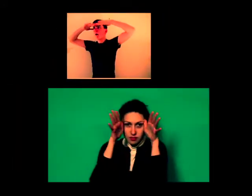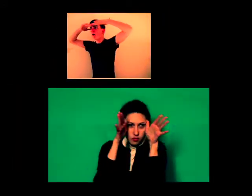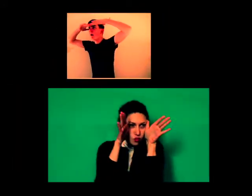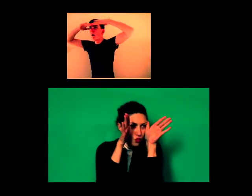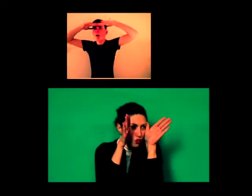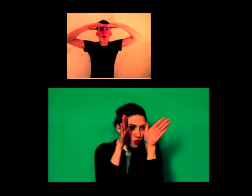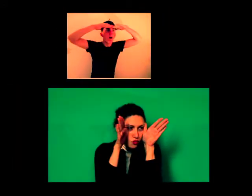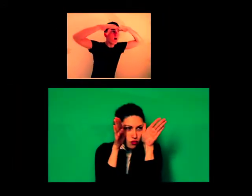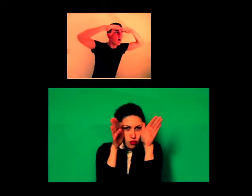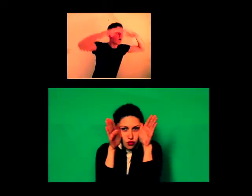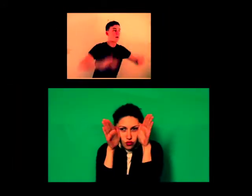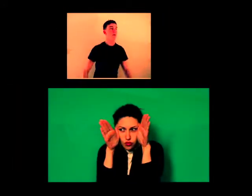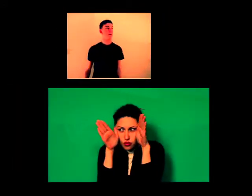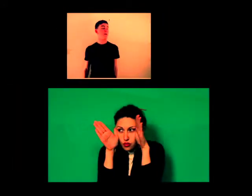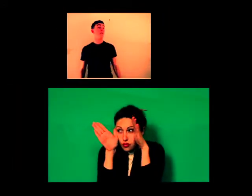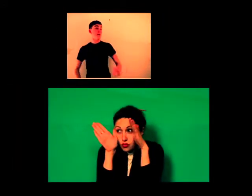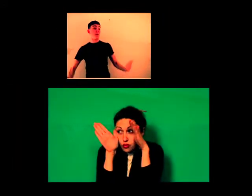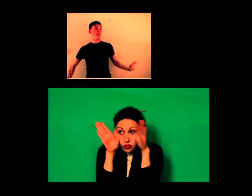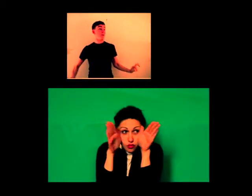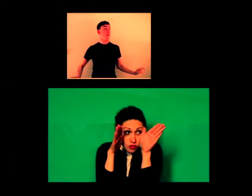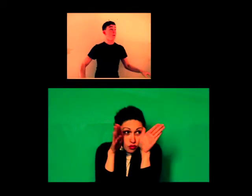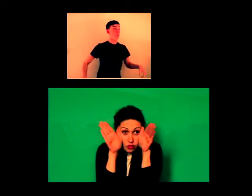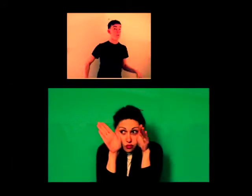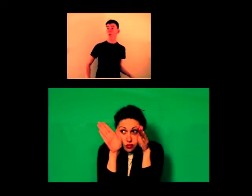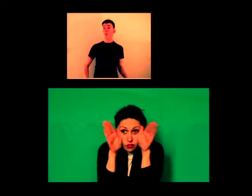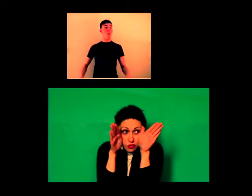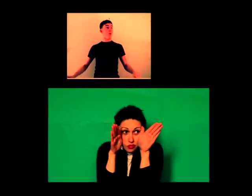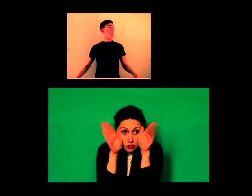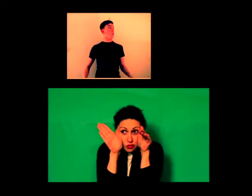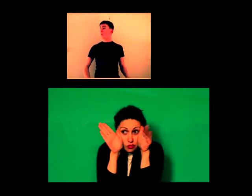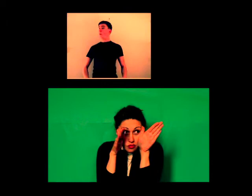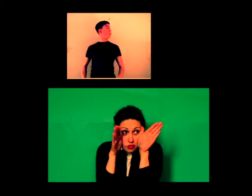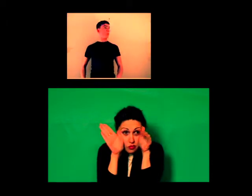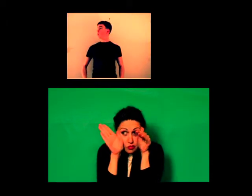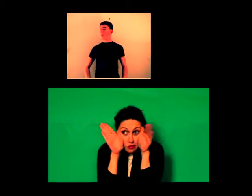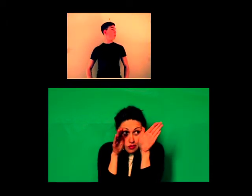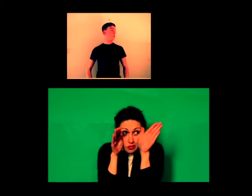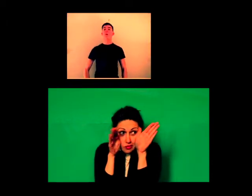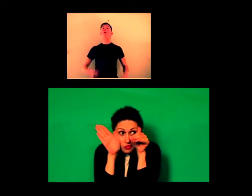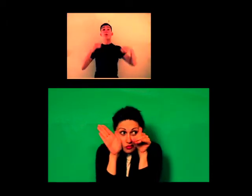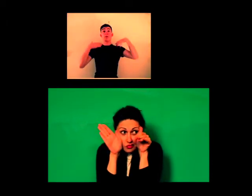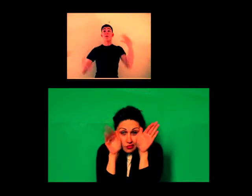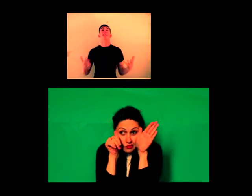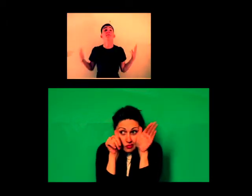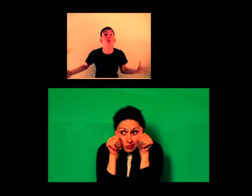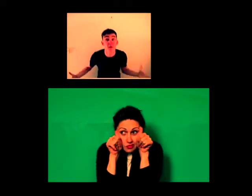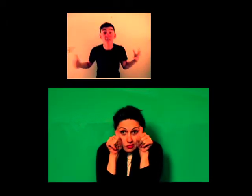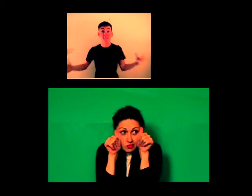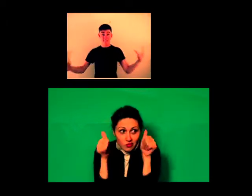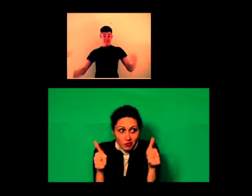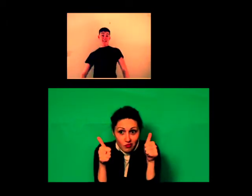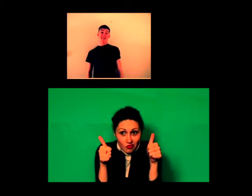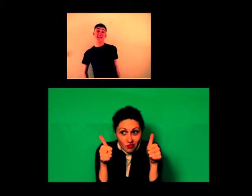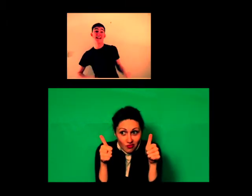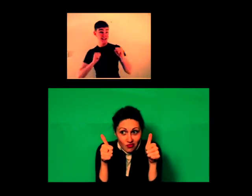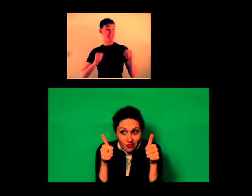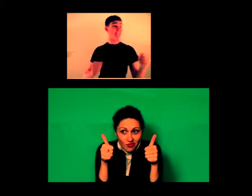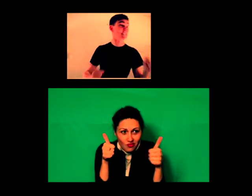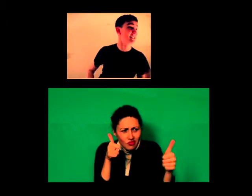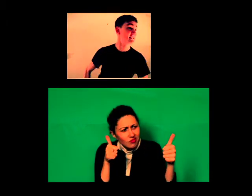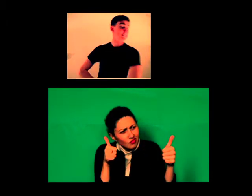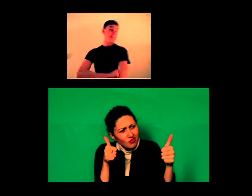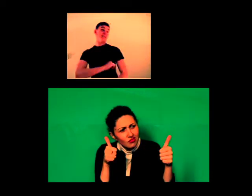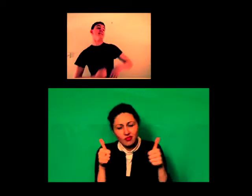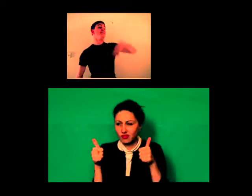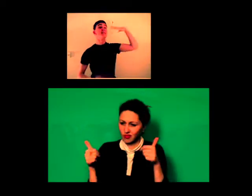And some people are looking for, well, show me the road I should go. You know what? The only thing I can tell you is the road you should go maybe for the